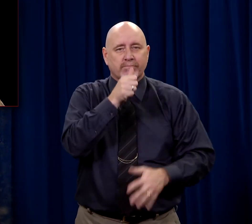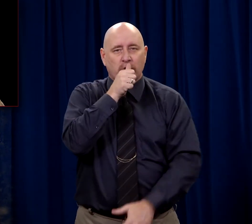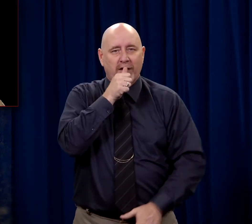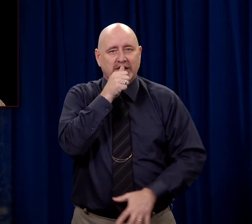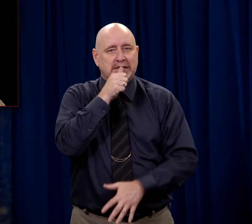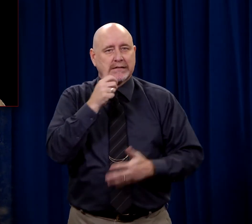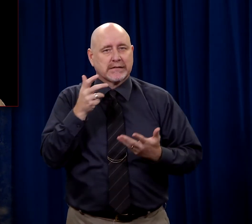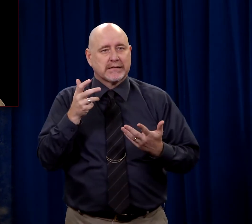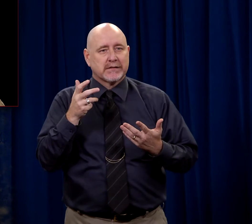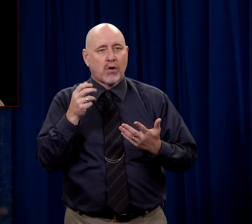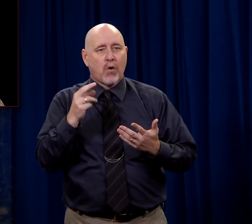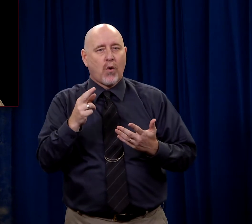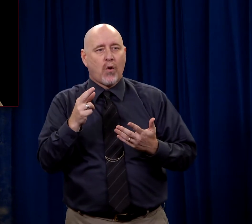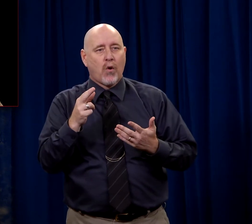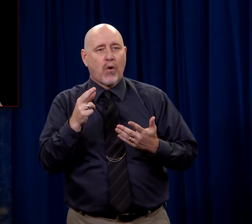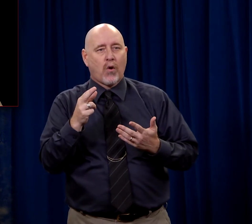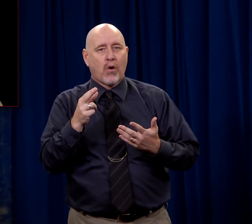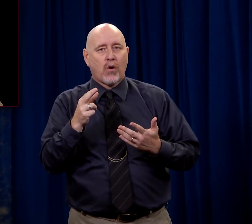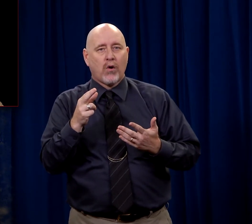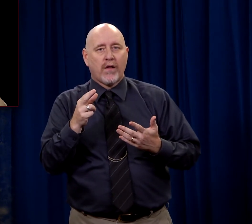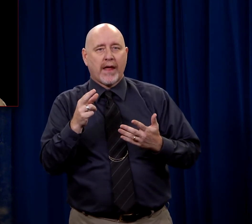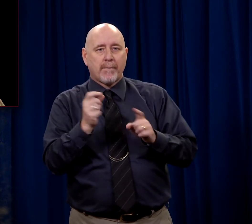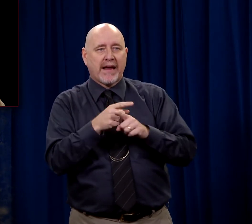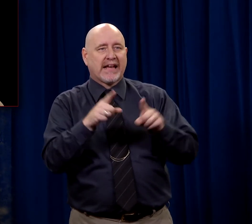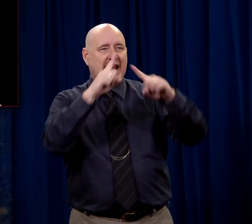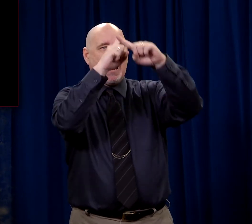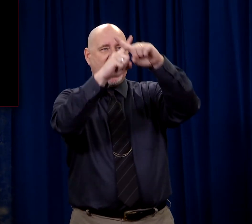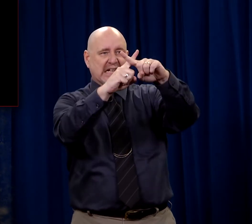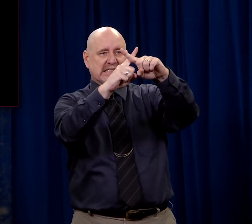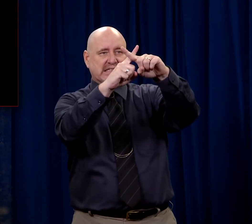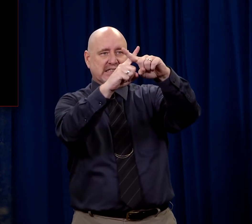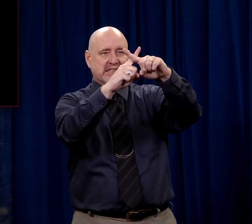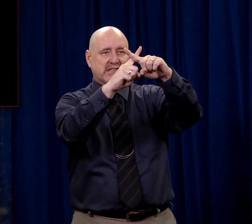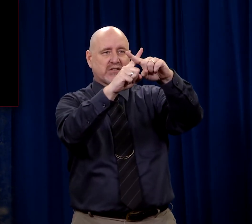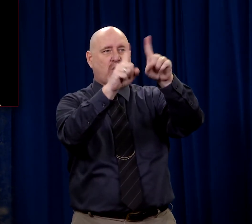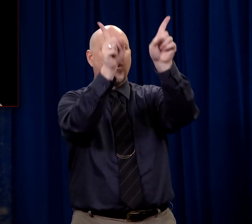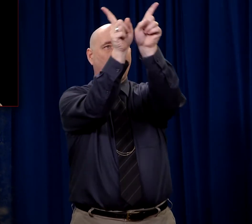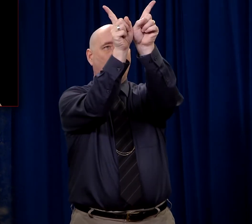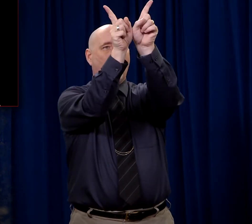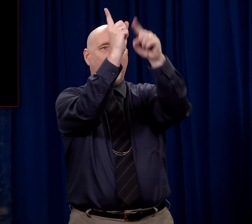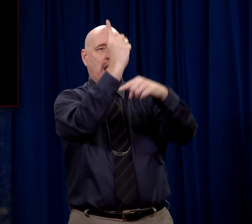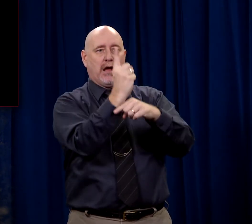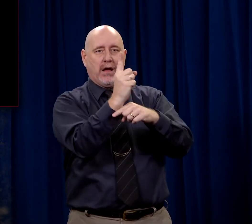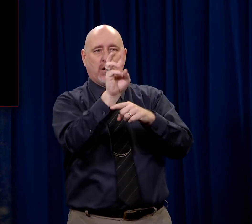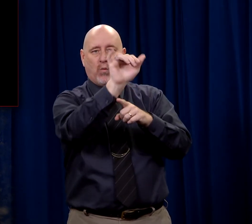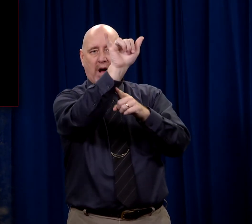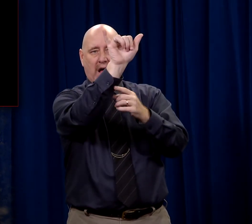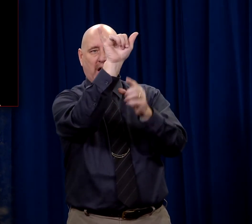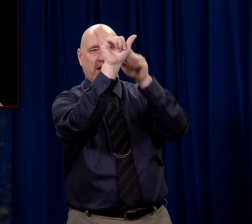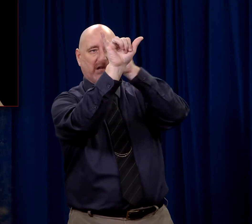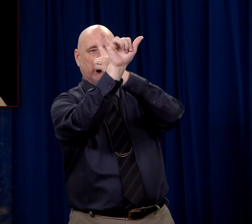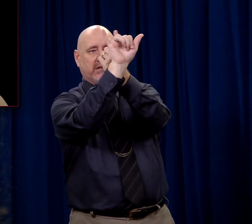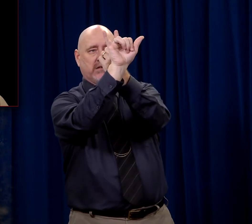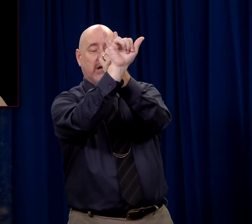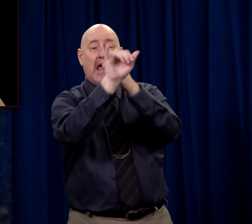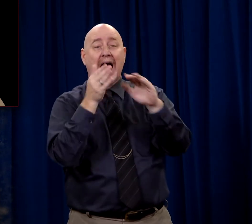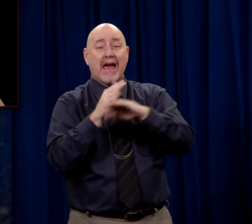Sometimes they would crucify them in the shape of an X or a Y. After 100 AD, history